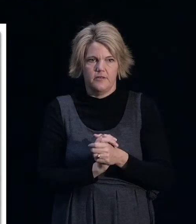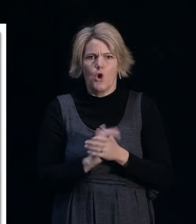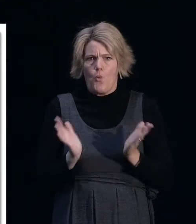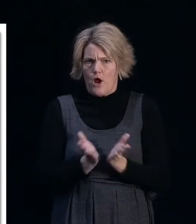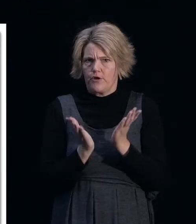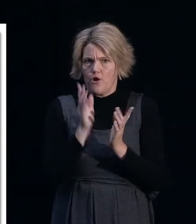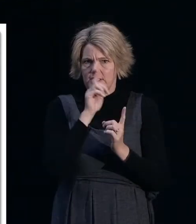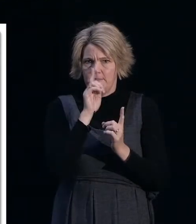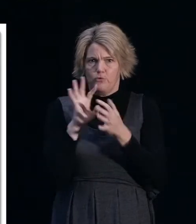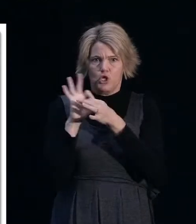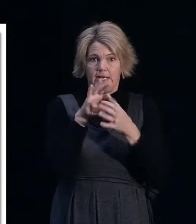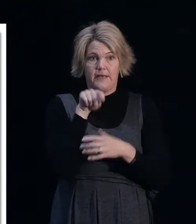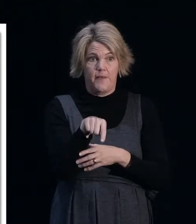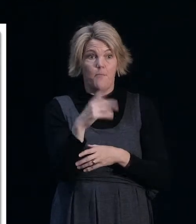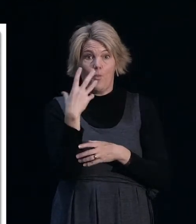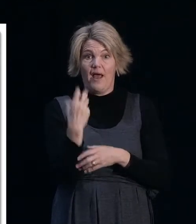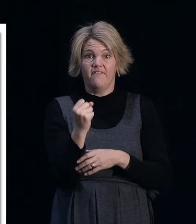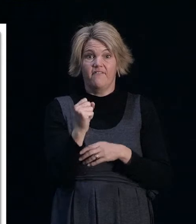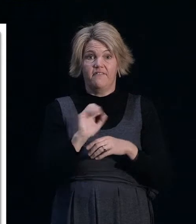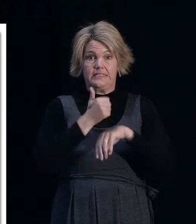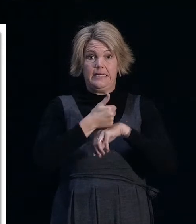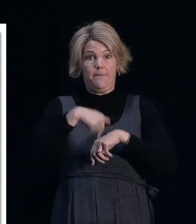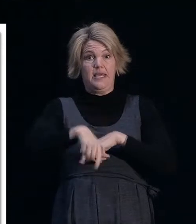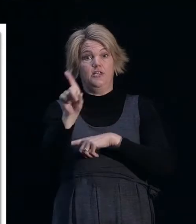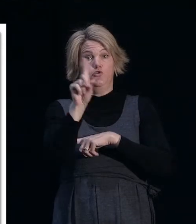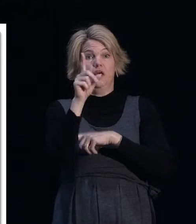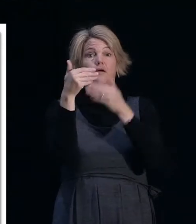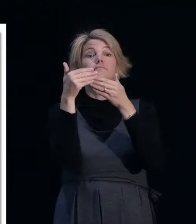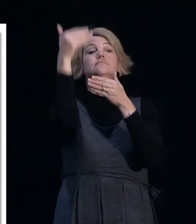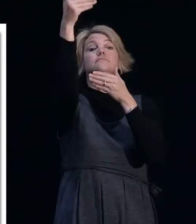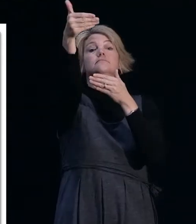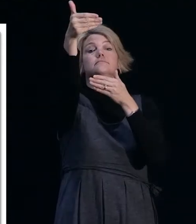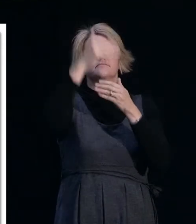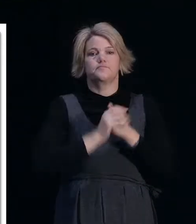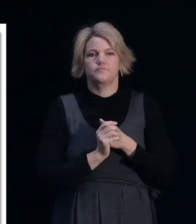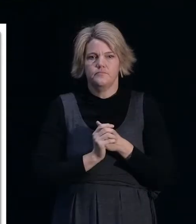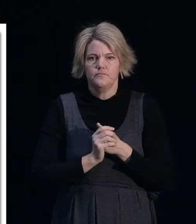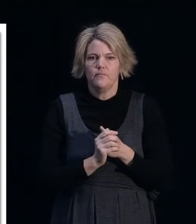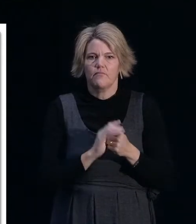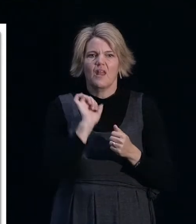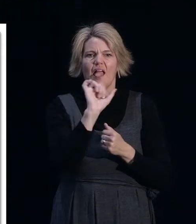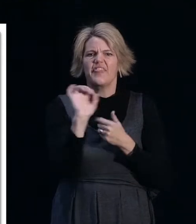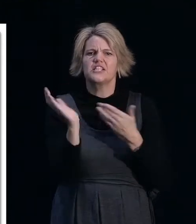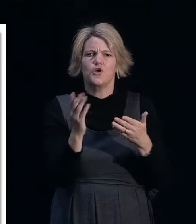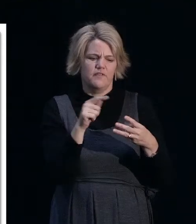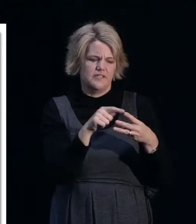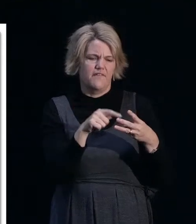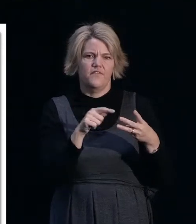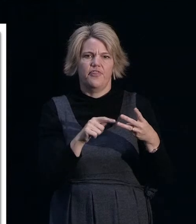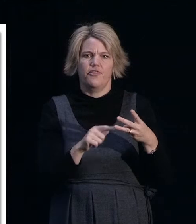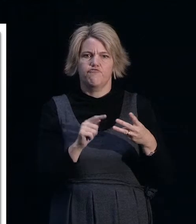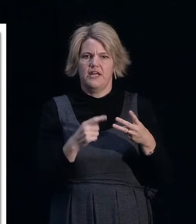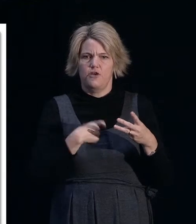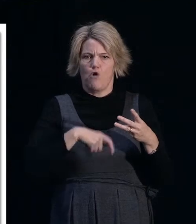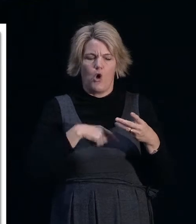with that service. They have a stand directly at the back here, just outside the seminar area. And there are three functions to that service. They